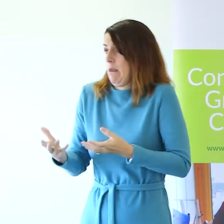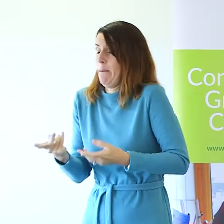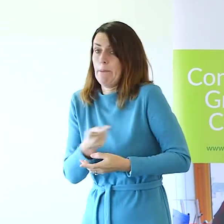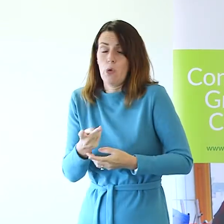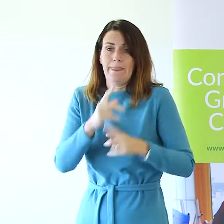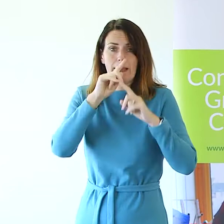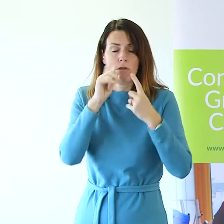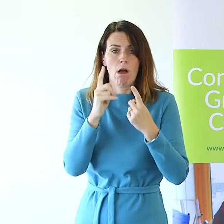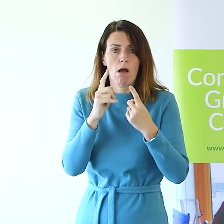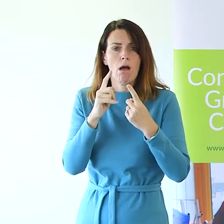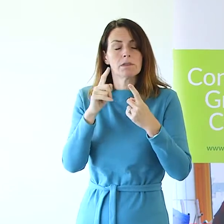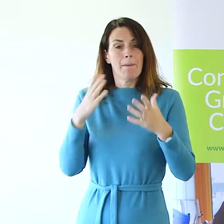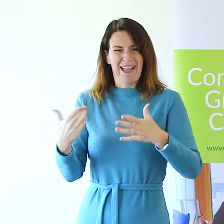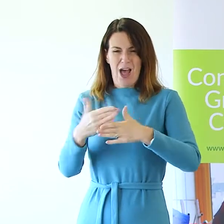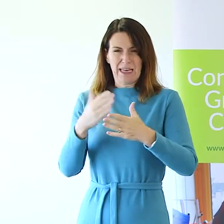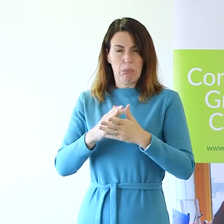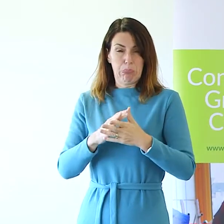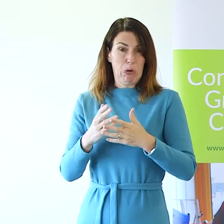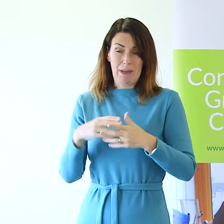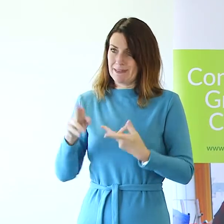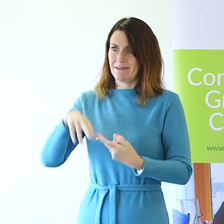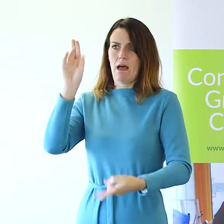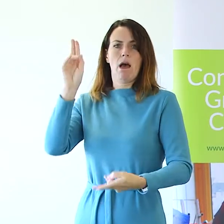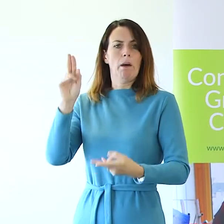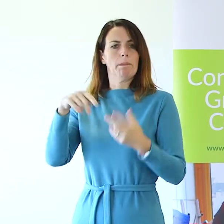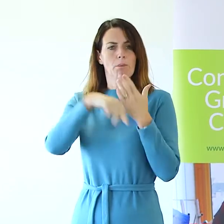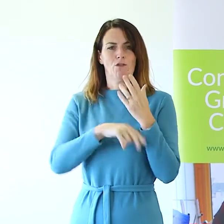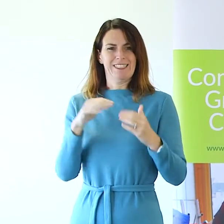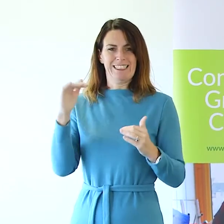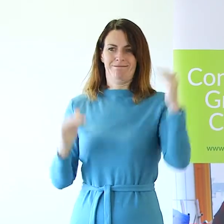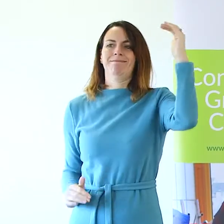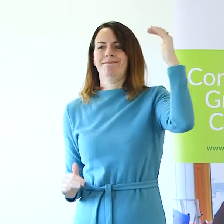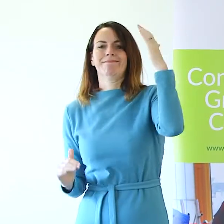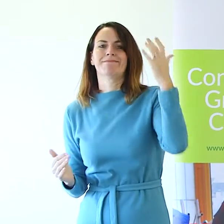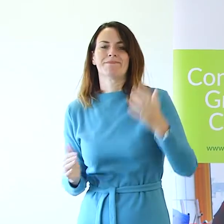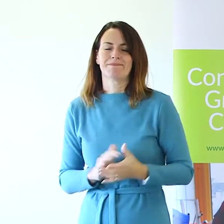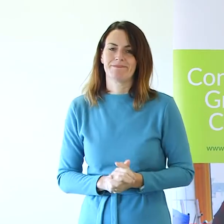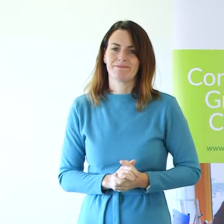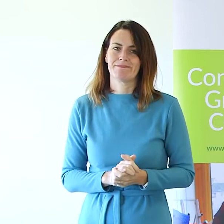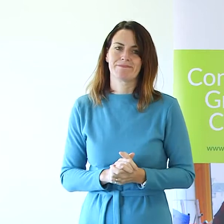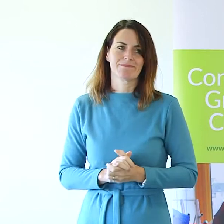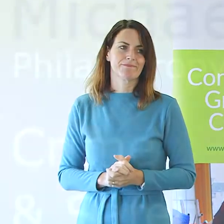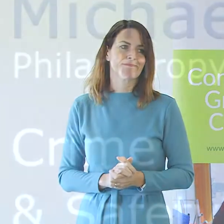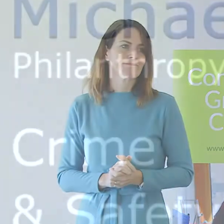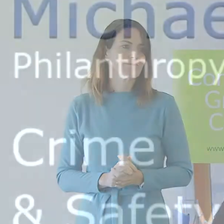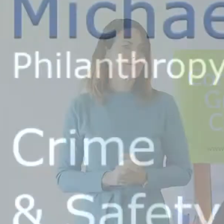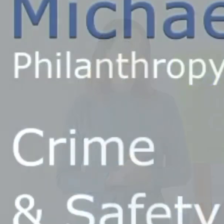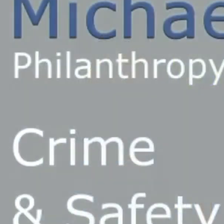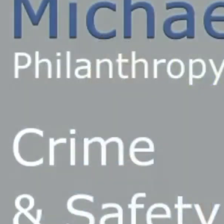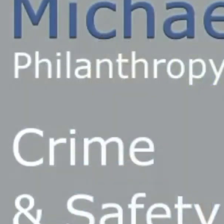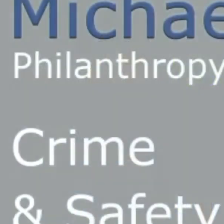As unemployment increases, so the risk of poverty rises. I hand back to Michaela.